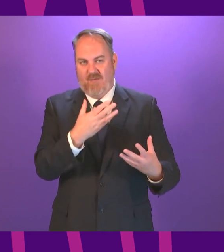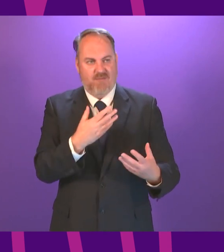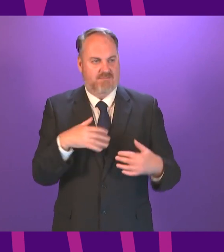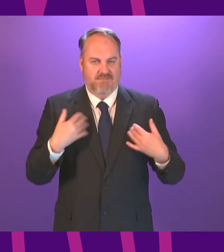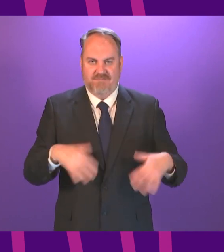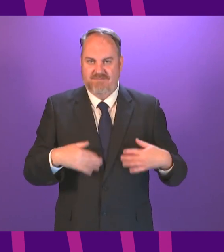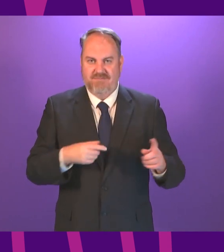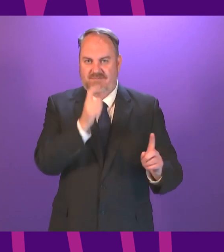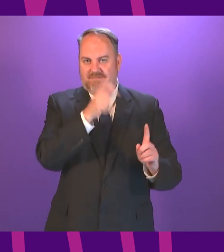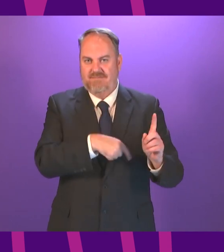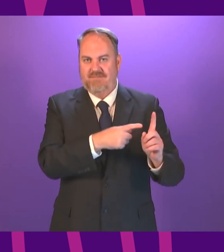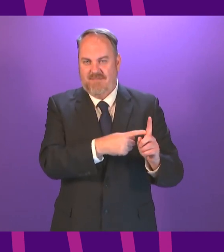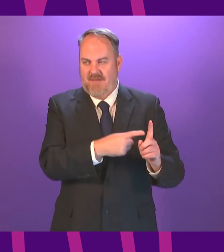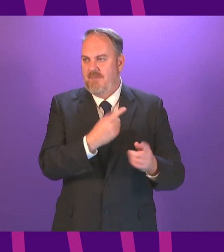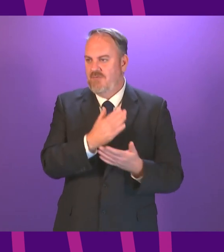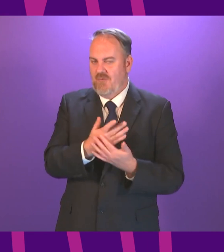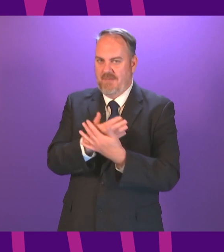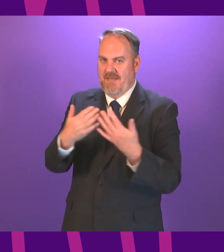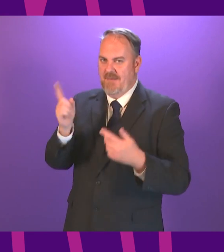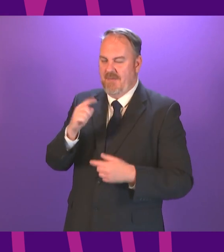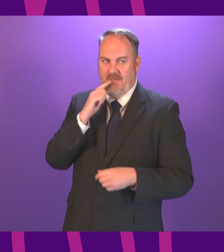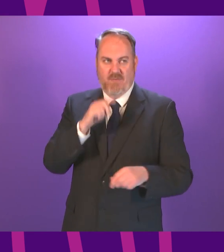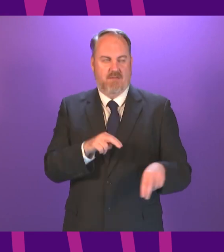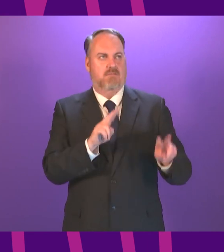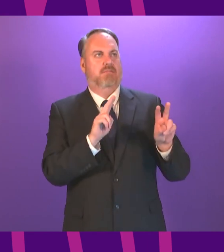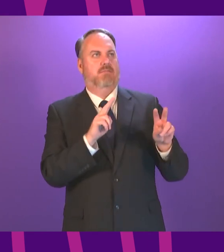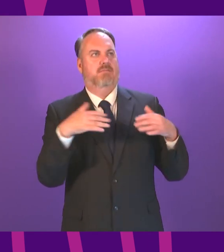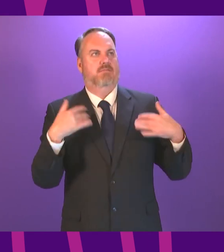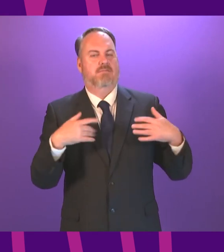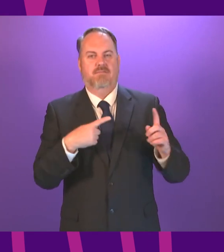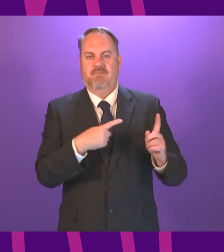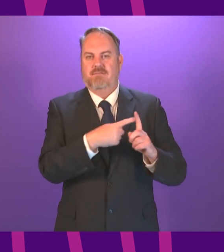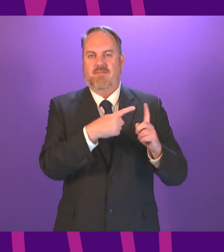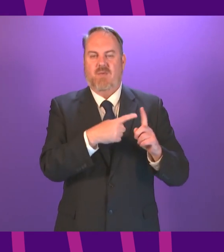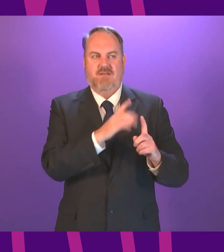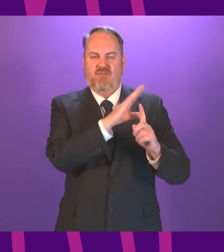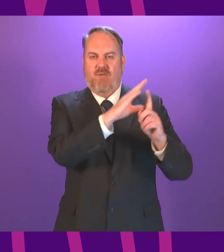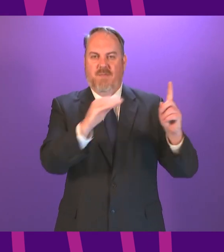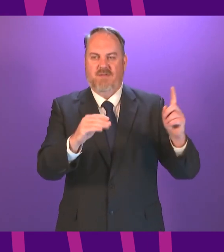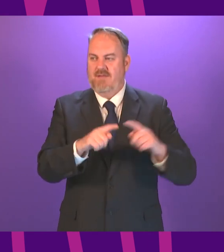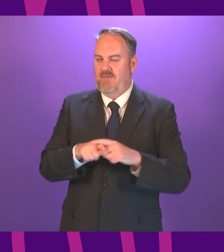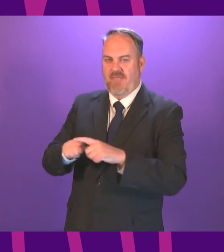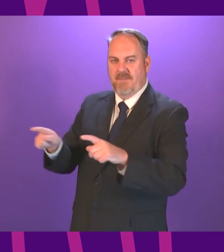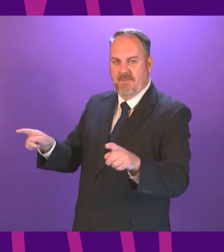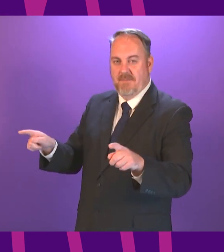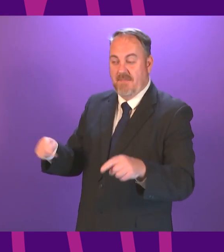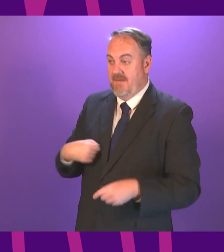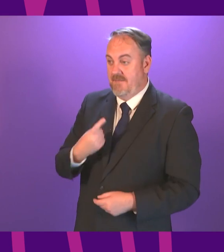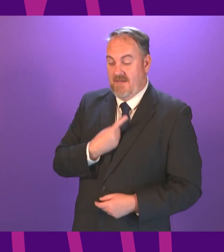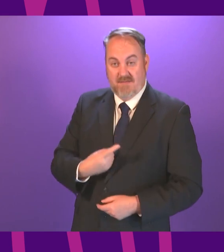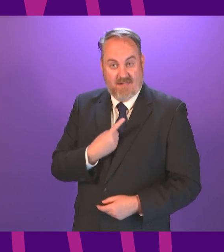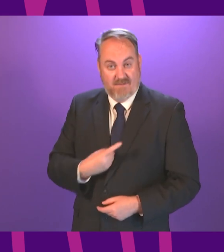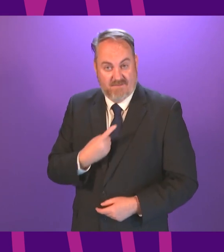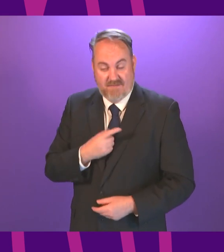but there will be many people who will look up to you as a role model and I was not the only one I suspect